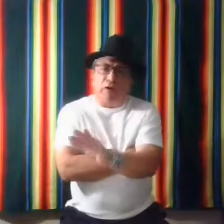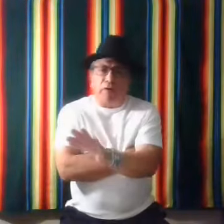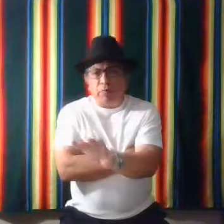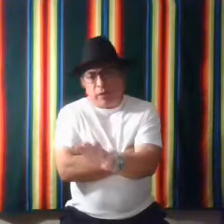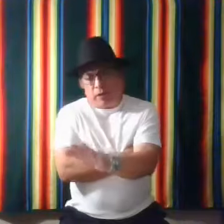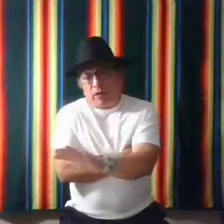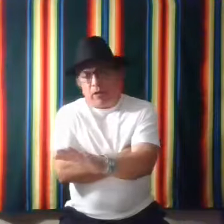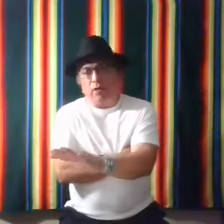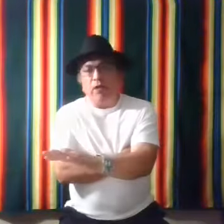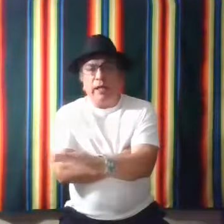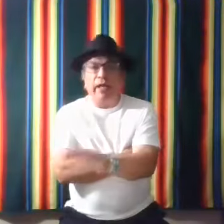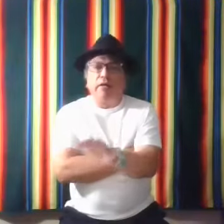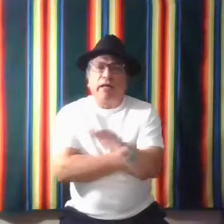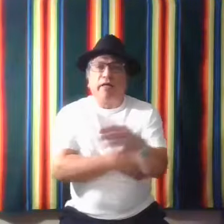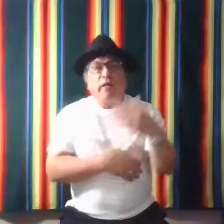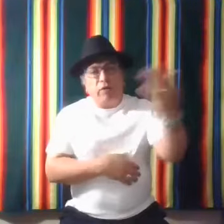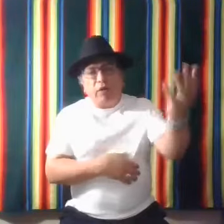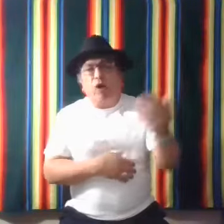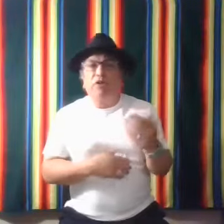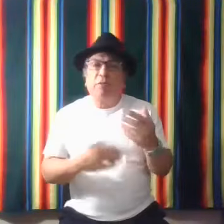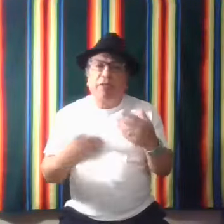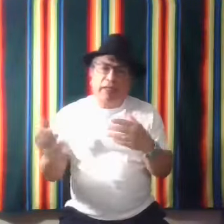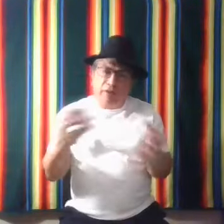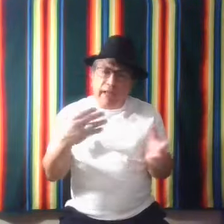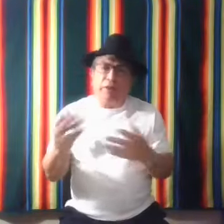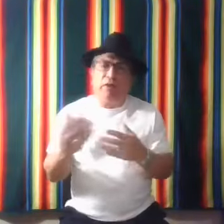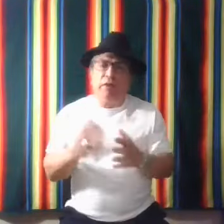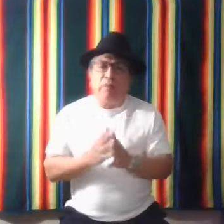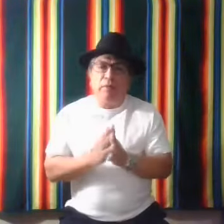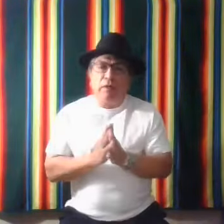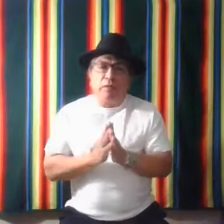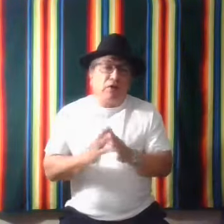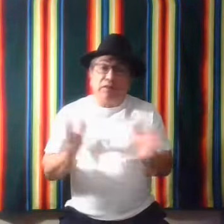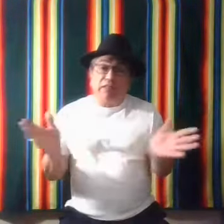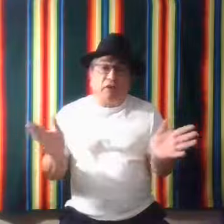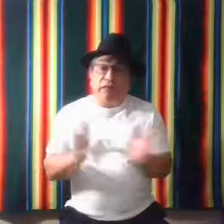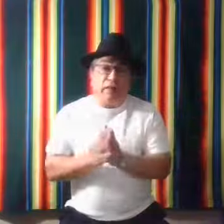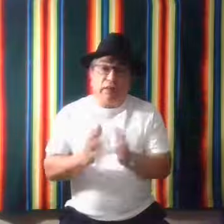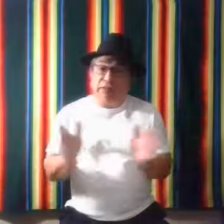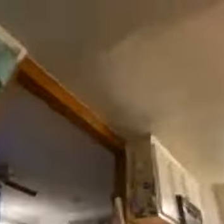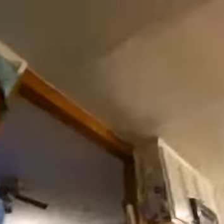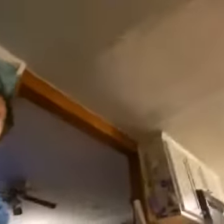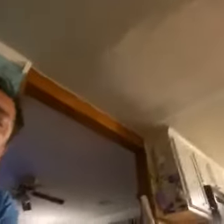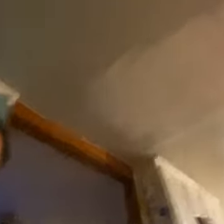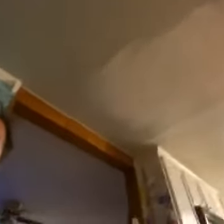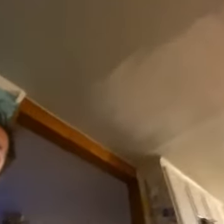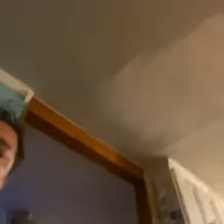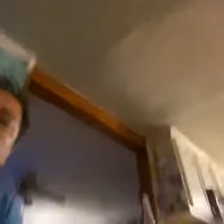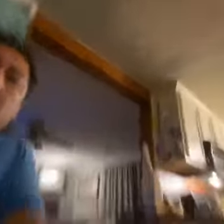and my uncle and aunt, how they, they watched him and interacted with him because that's all he, that's the only way he communicated was,